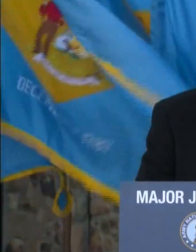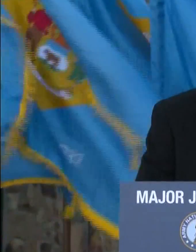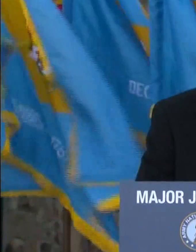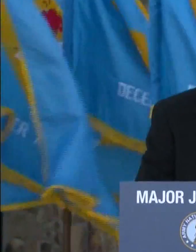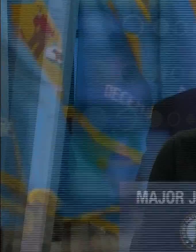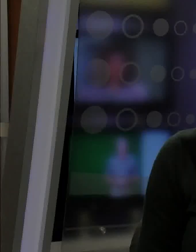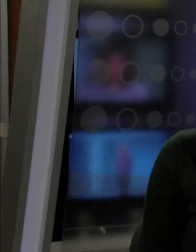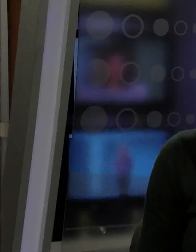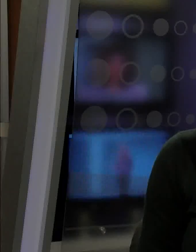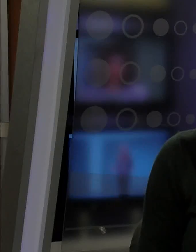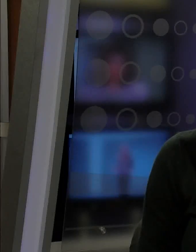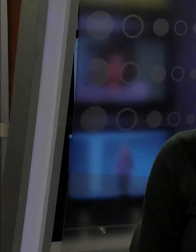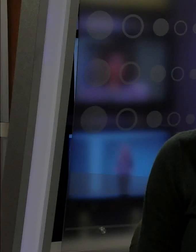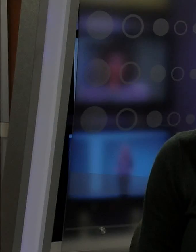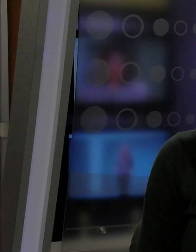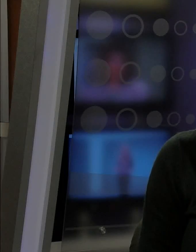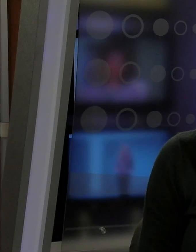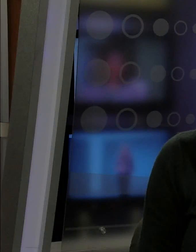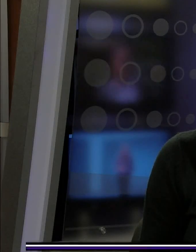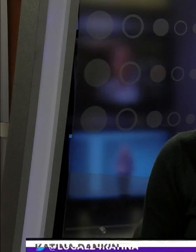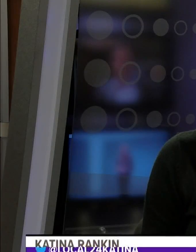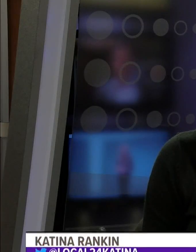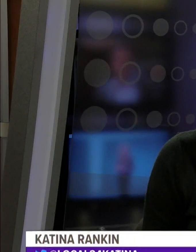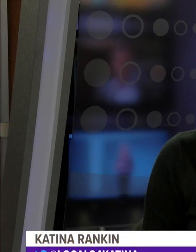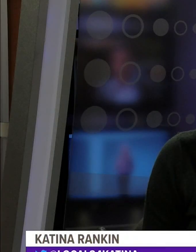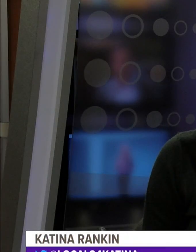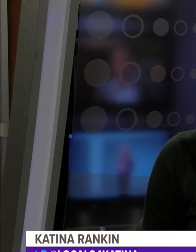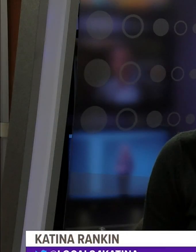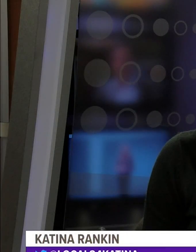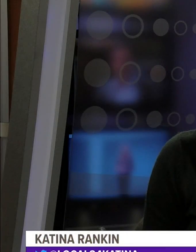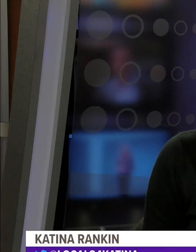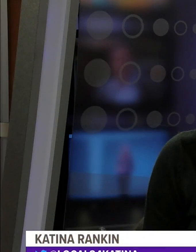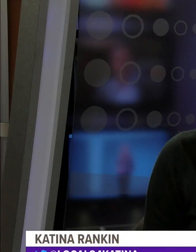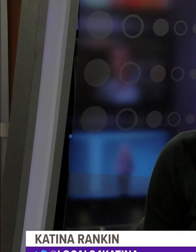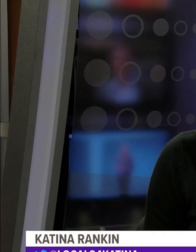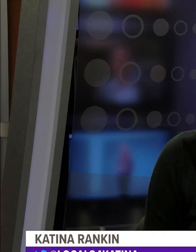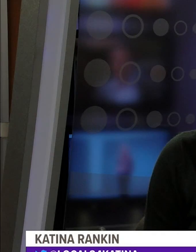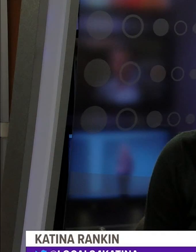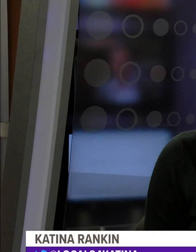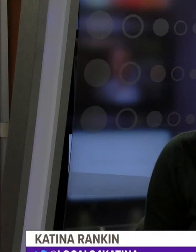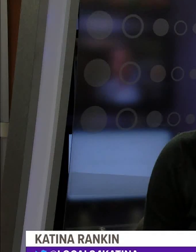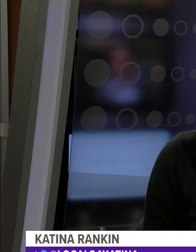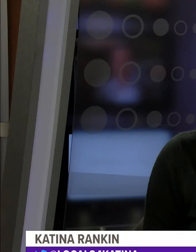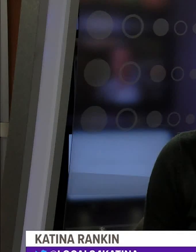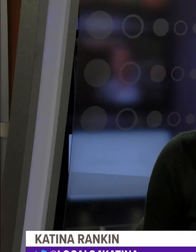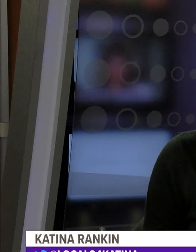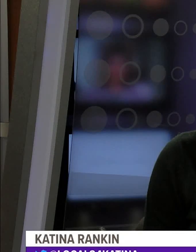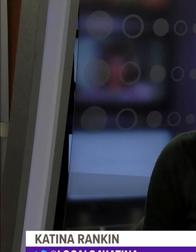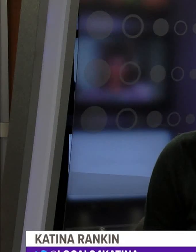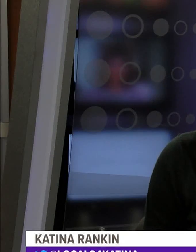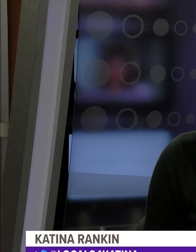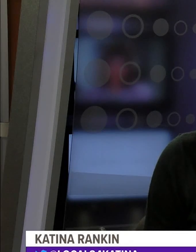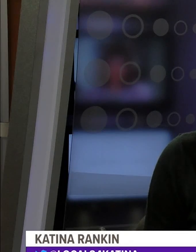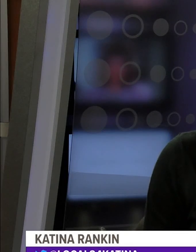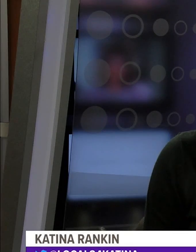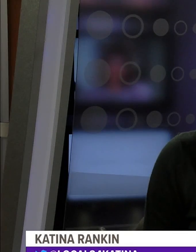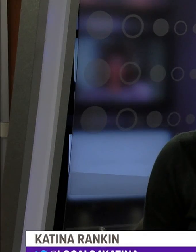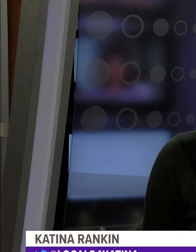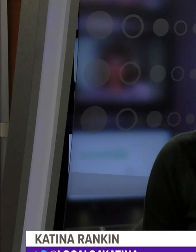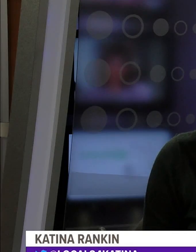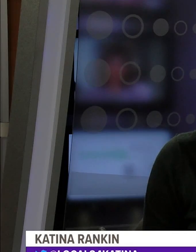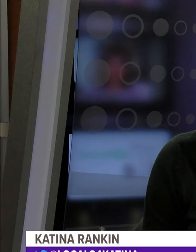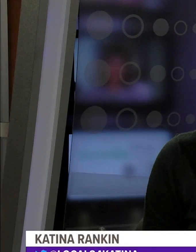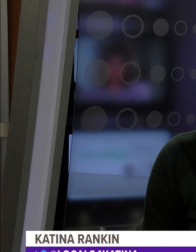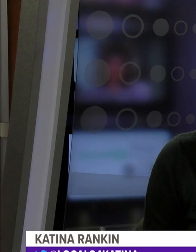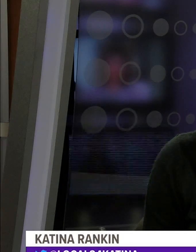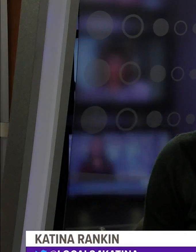Well, some new major developments tonight in Shelby County's ongoing efforts against COVID. One of them an updated health directive that